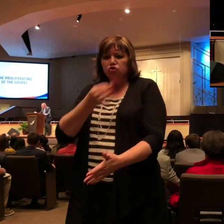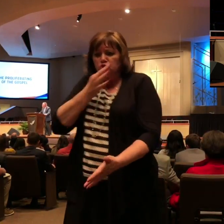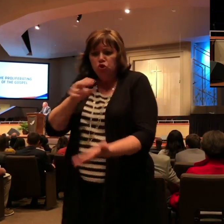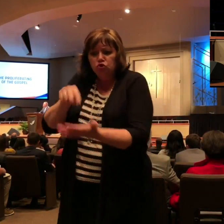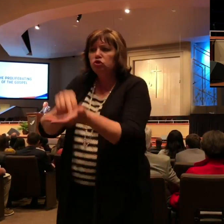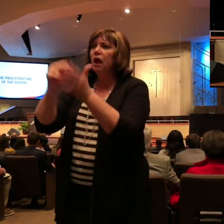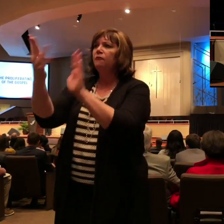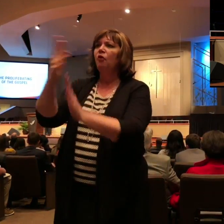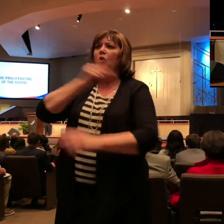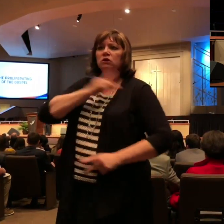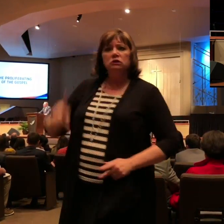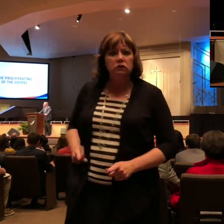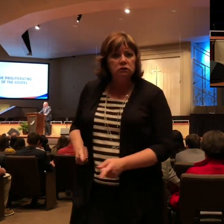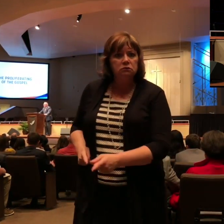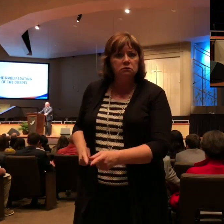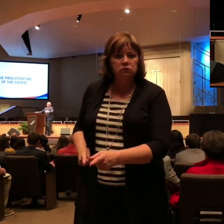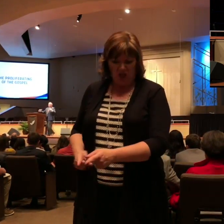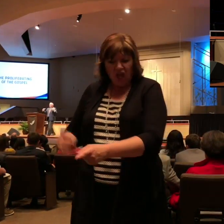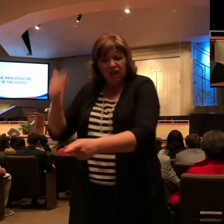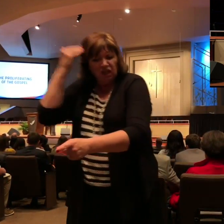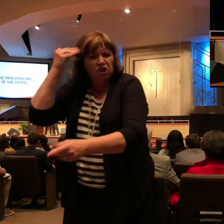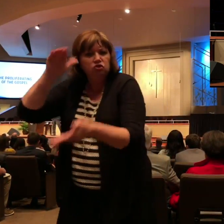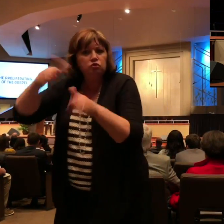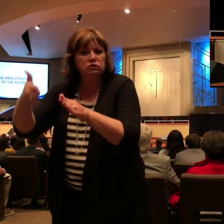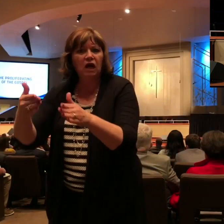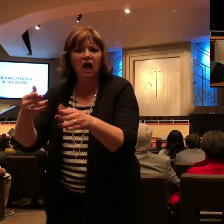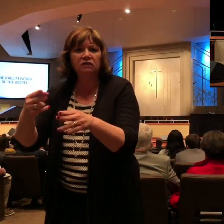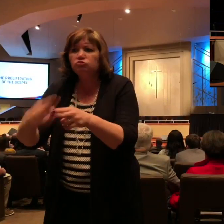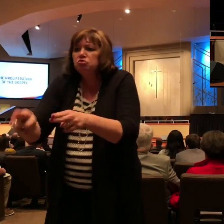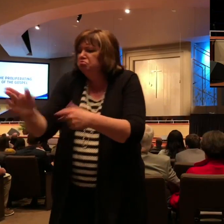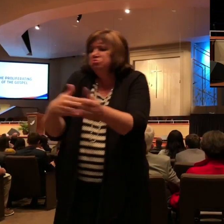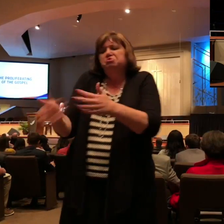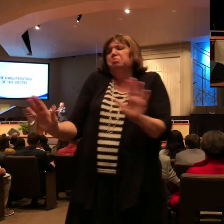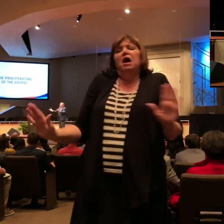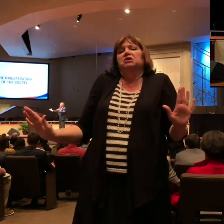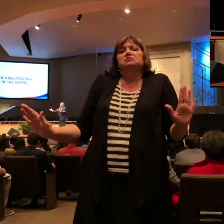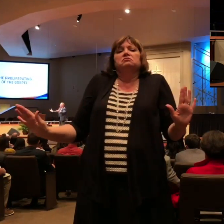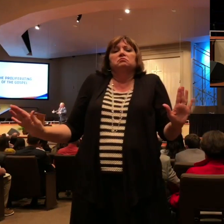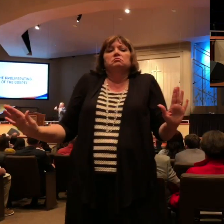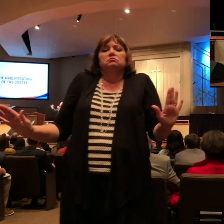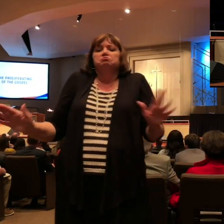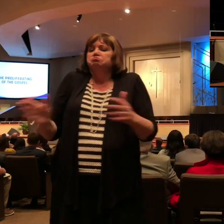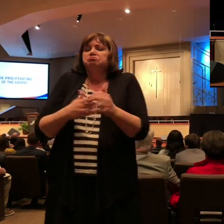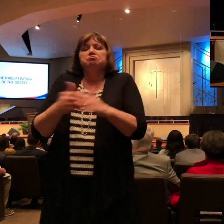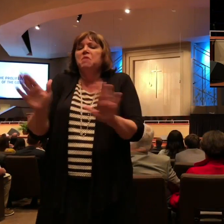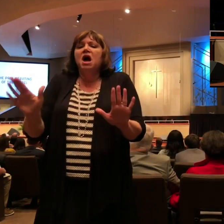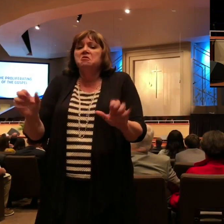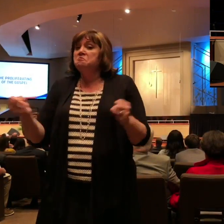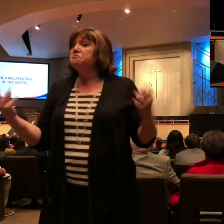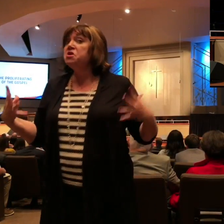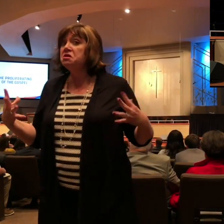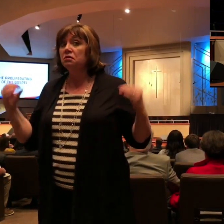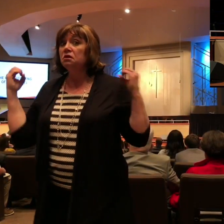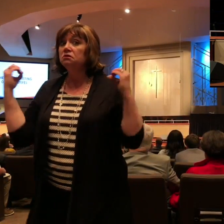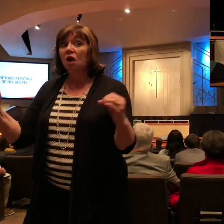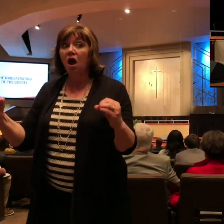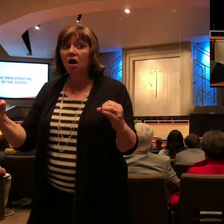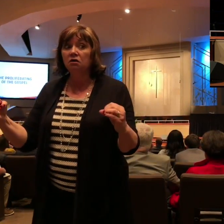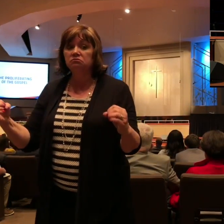the gospel of Jesus Christ. And the Bible says the response of that, the outflow of that, the product of that example in